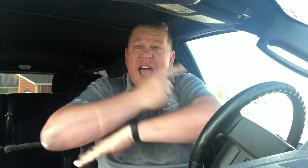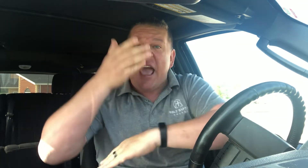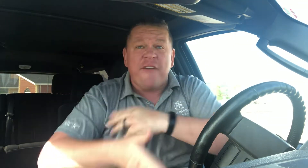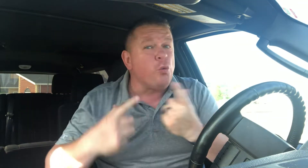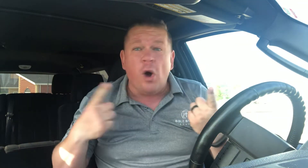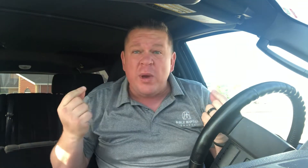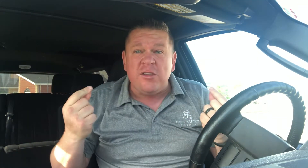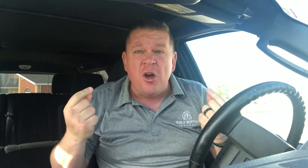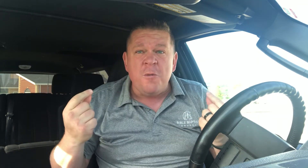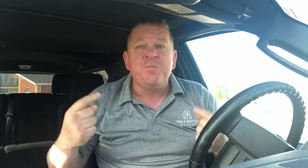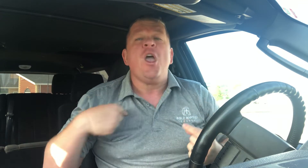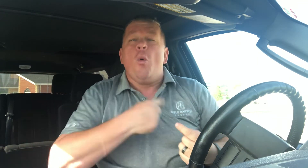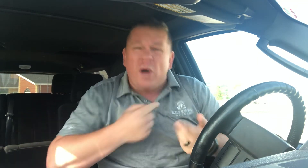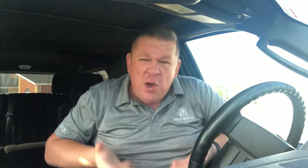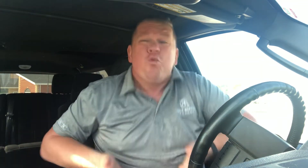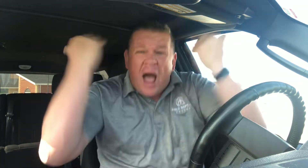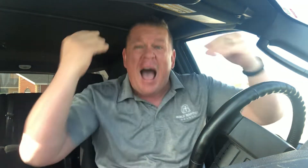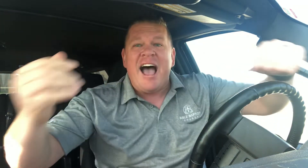the day after, what do we do? We rise.